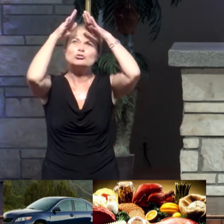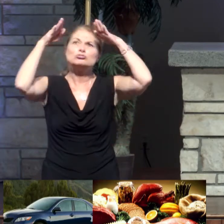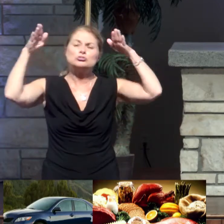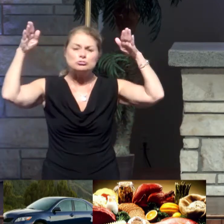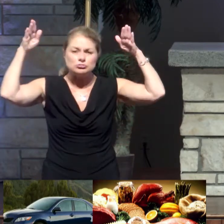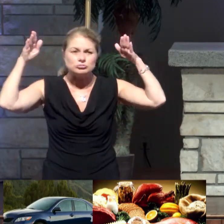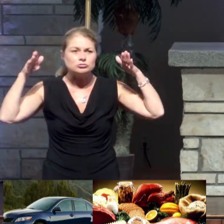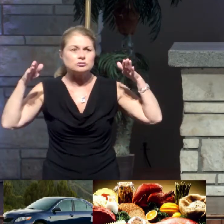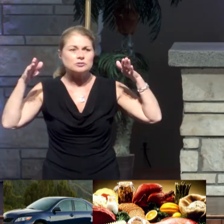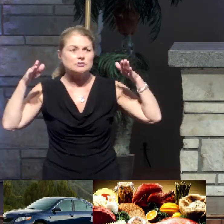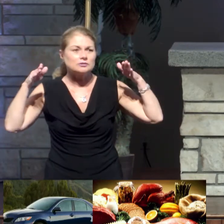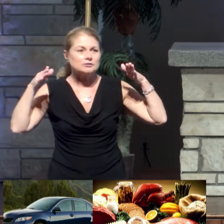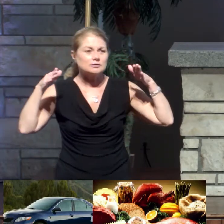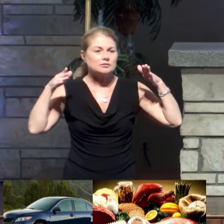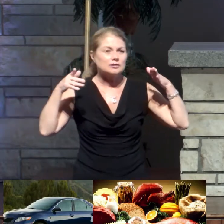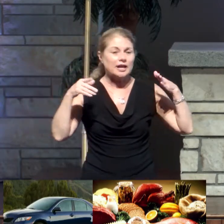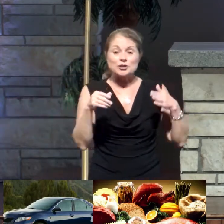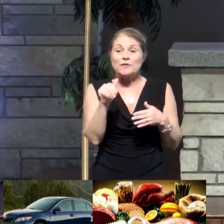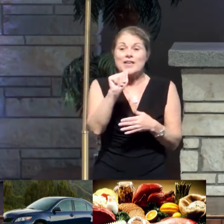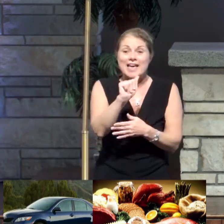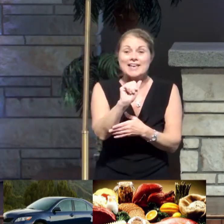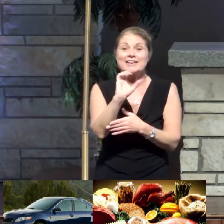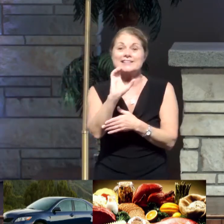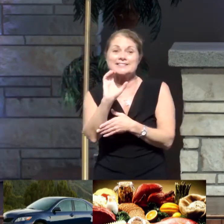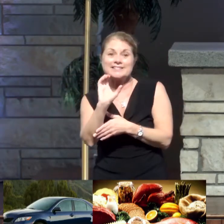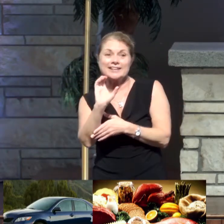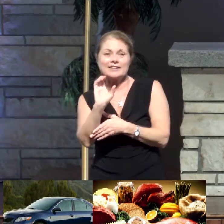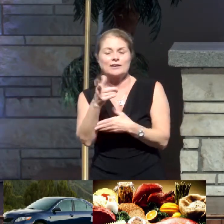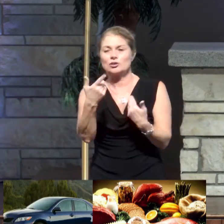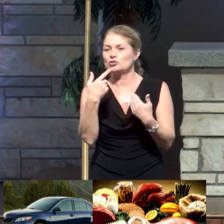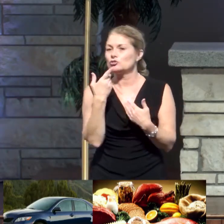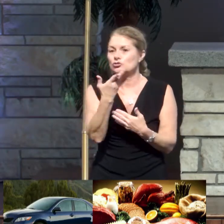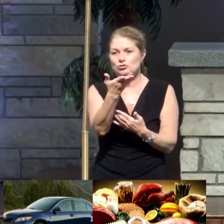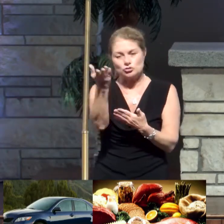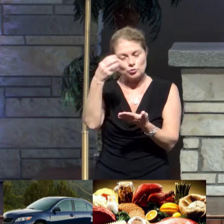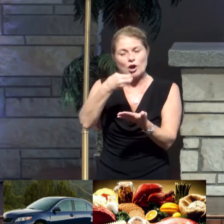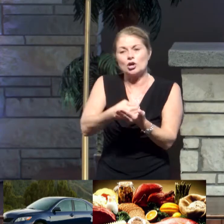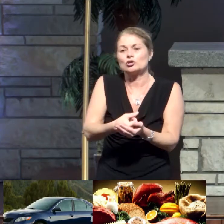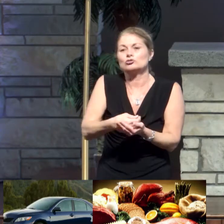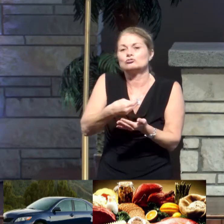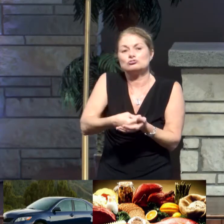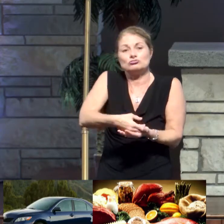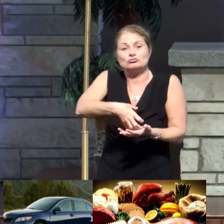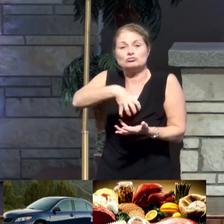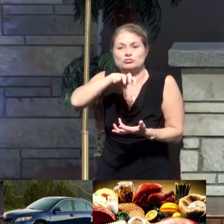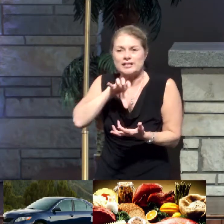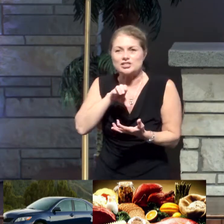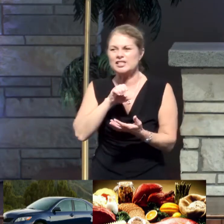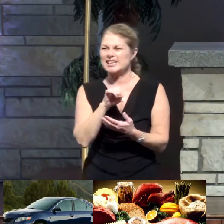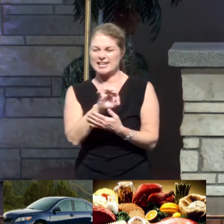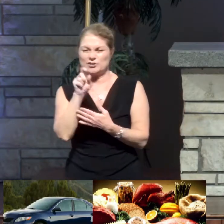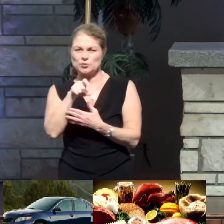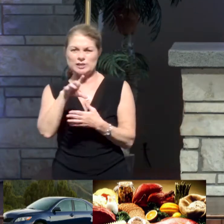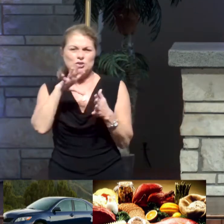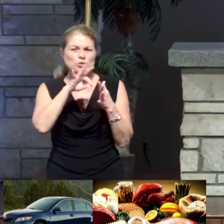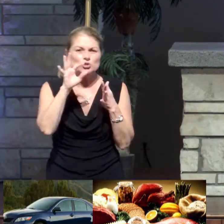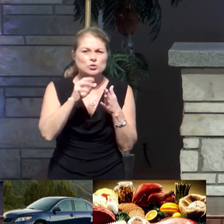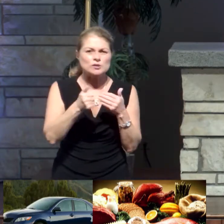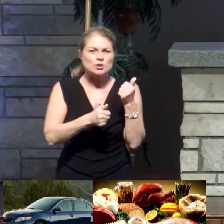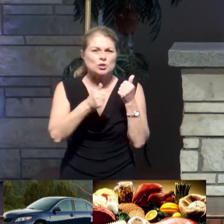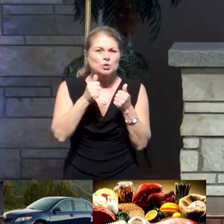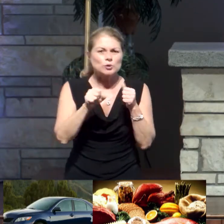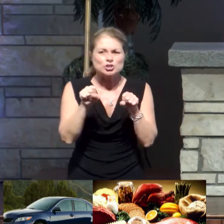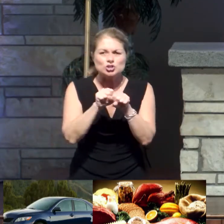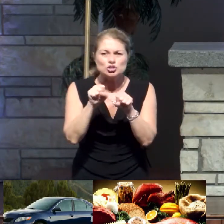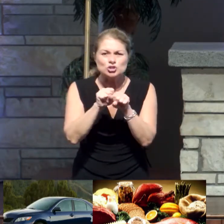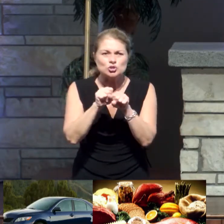and the environment is air-conditioned, you're rich. If you had to choose which pair of shoes to